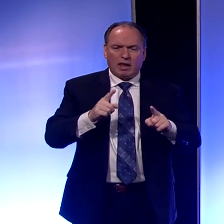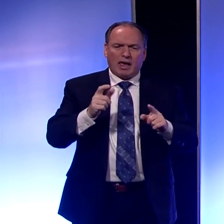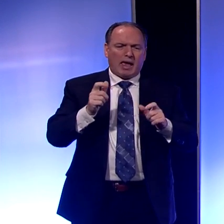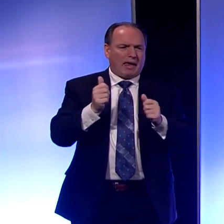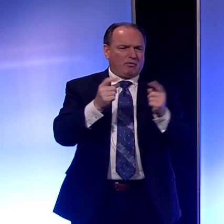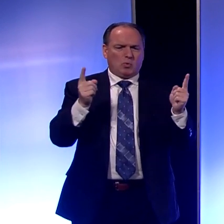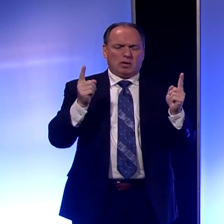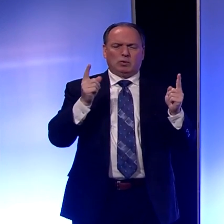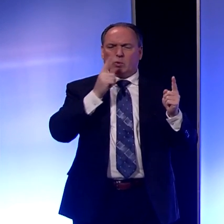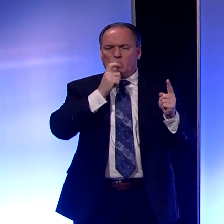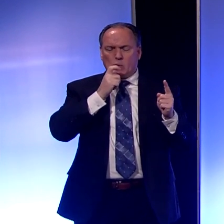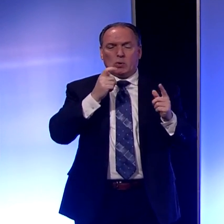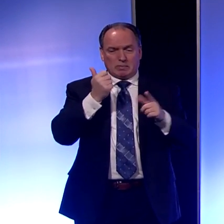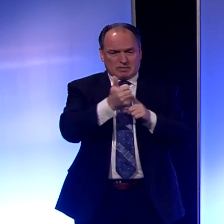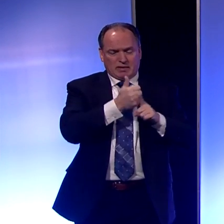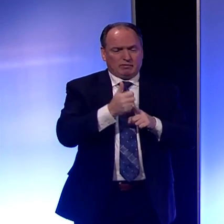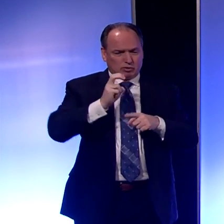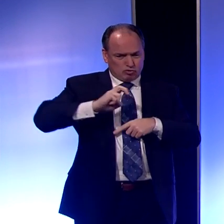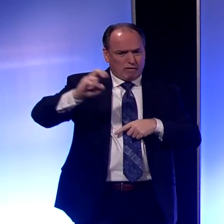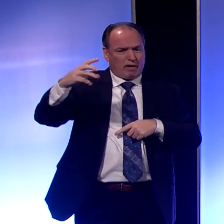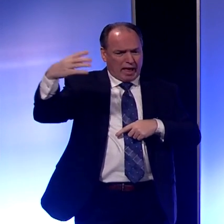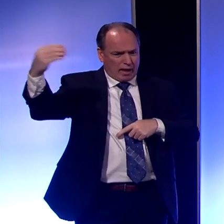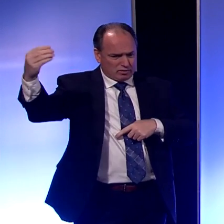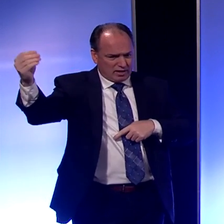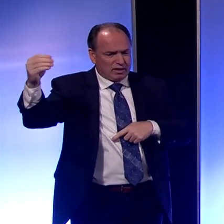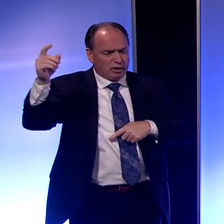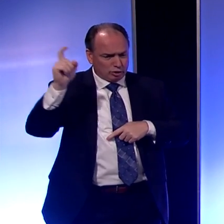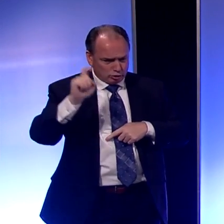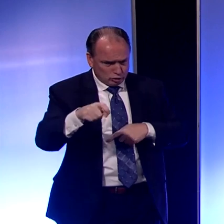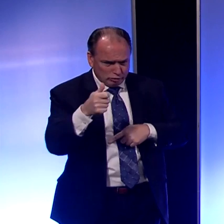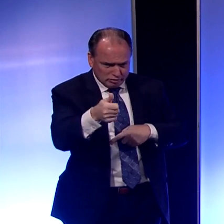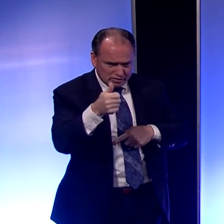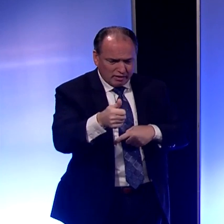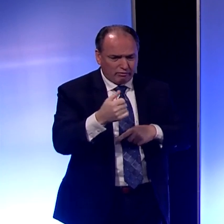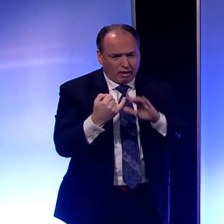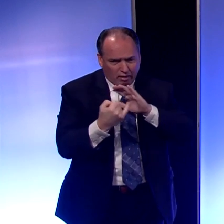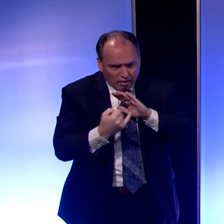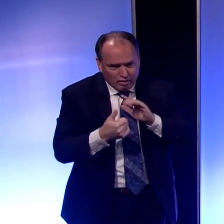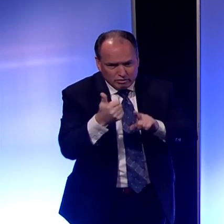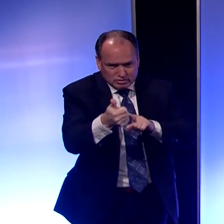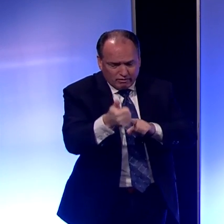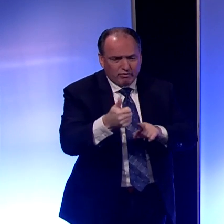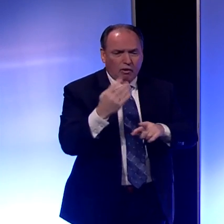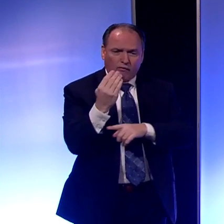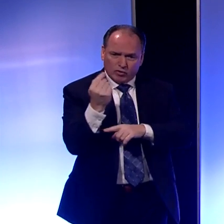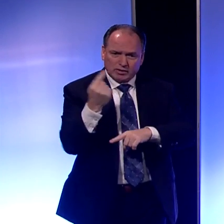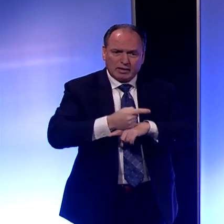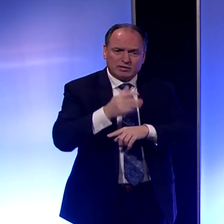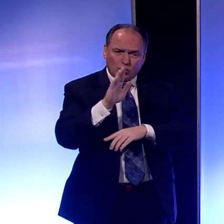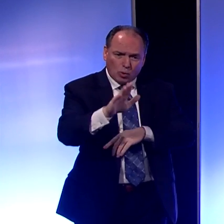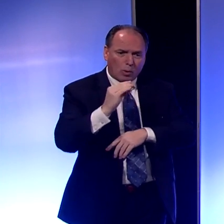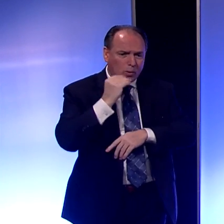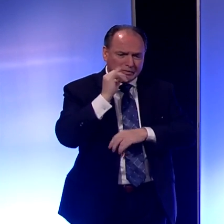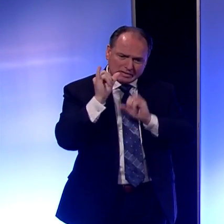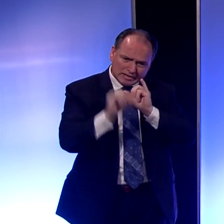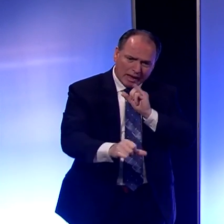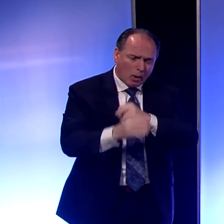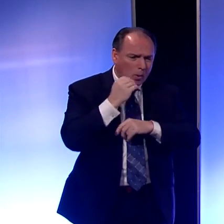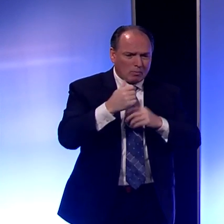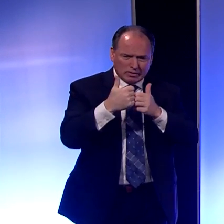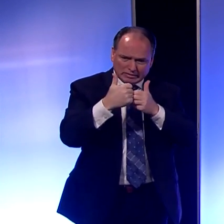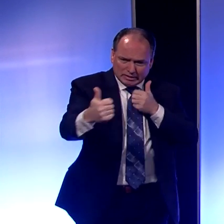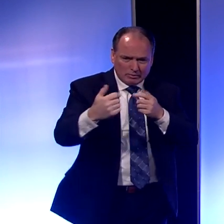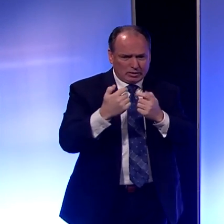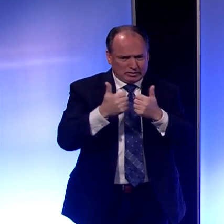anyone who has traveled outside of this community, you should quarantine yourself for 14 days in your home and away from